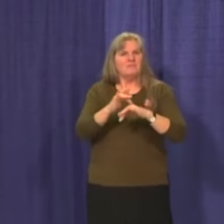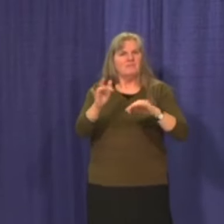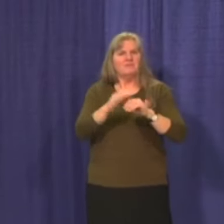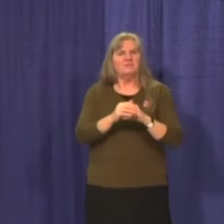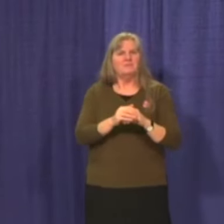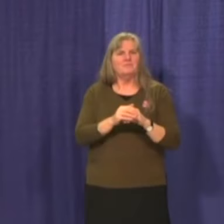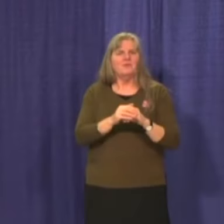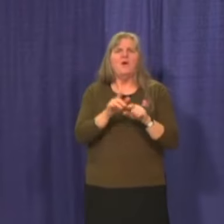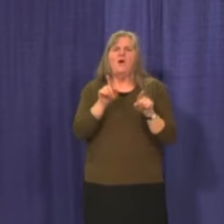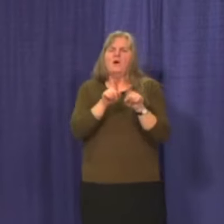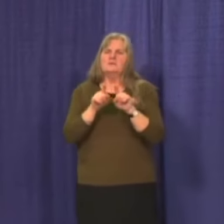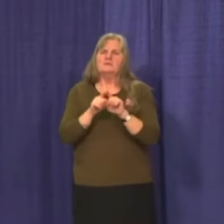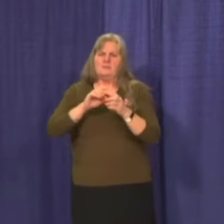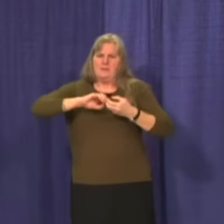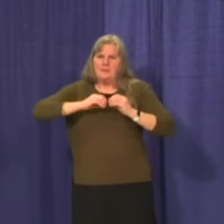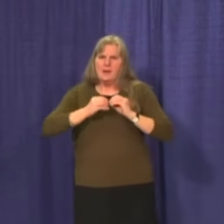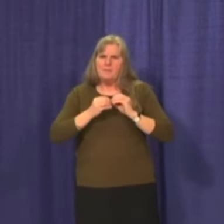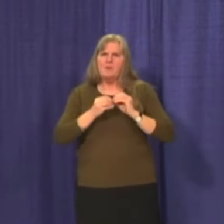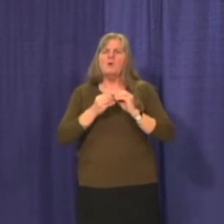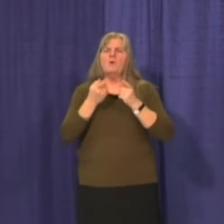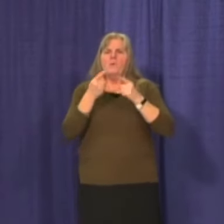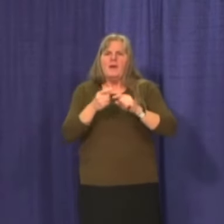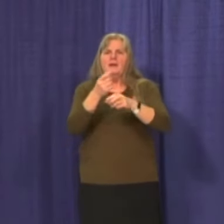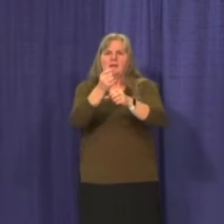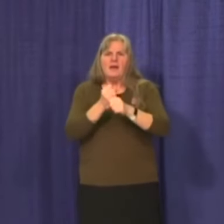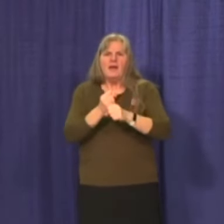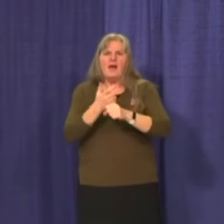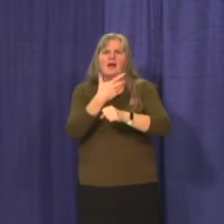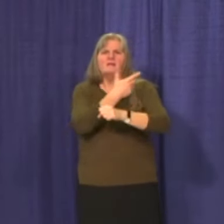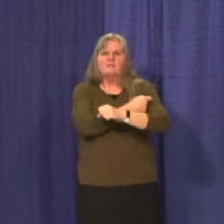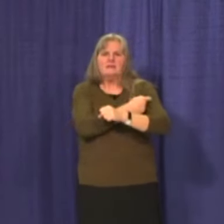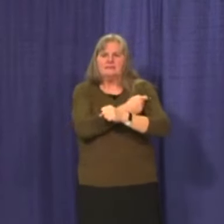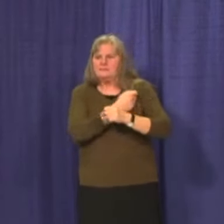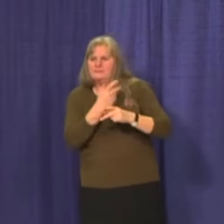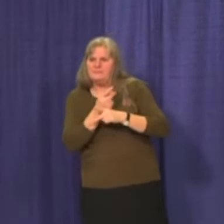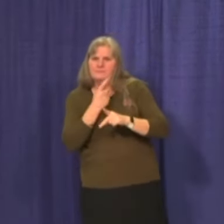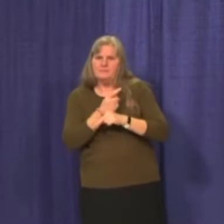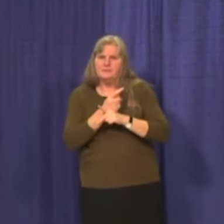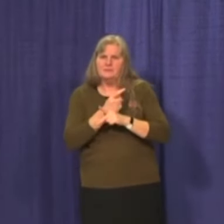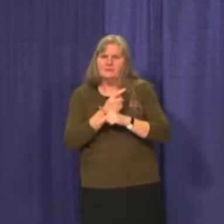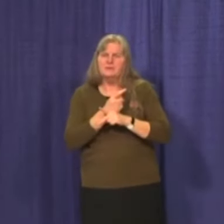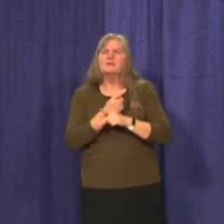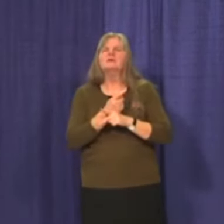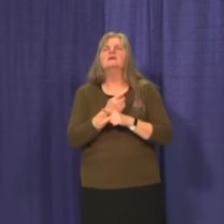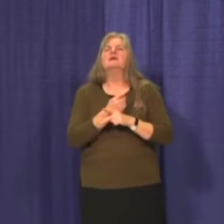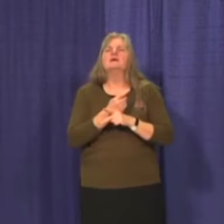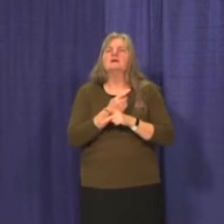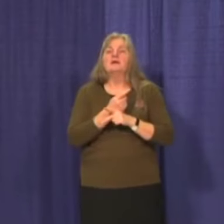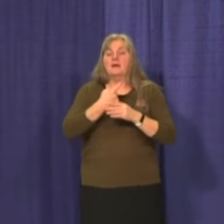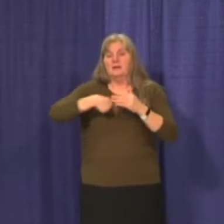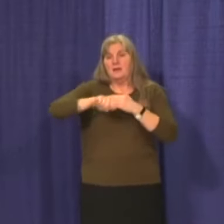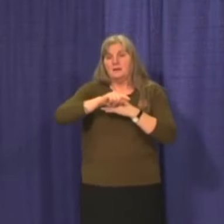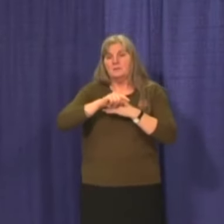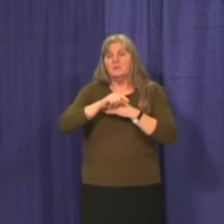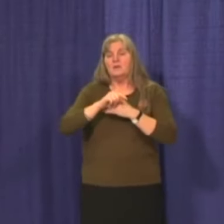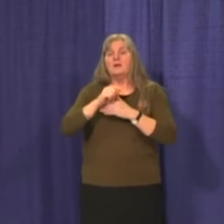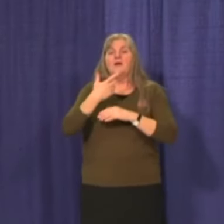also a major factor. We are scheduled to receive our next ship shipments of vaccines next week.